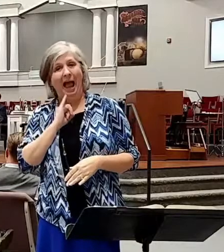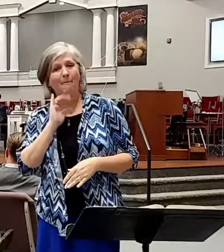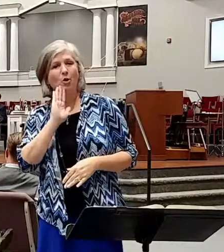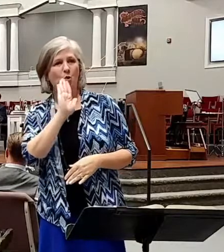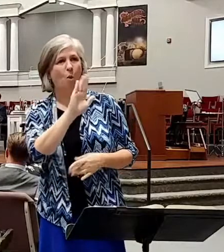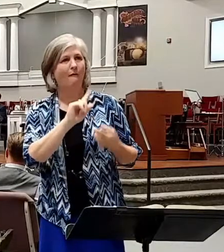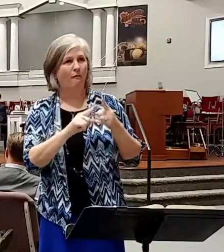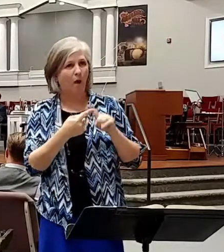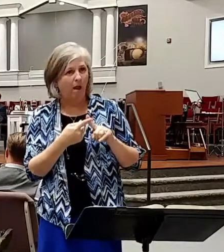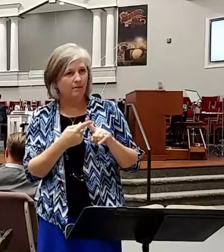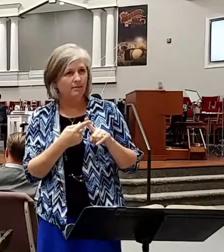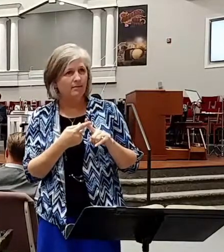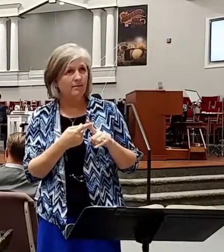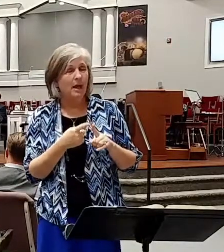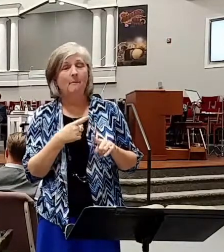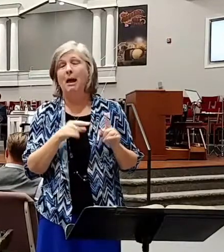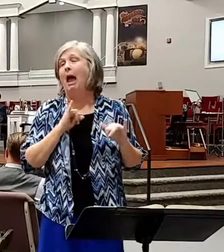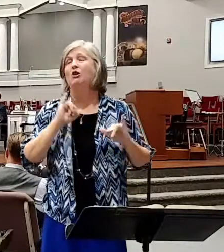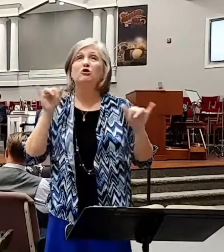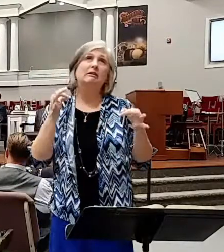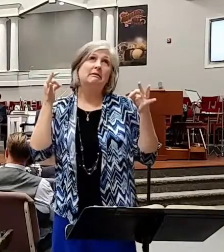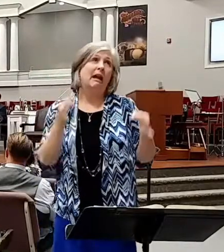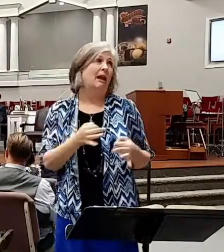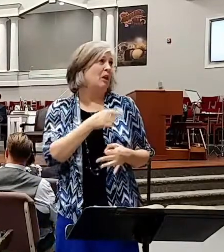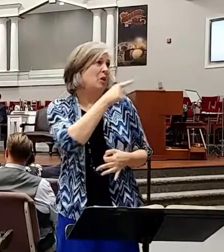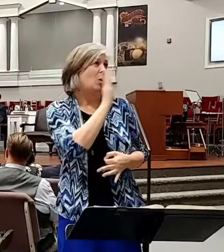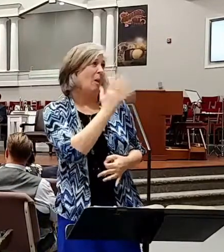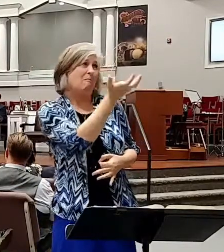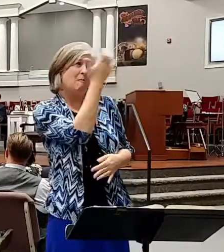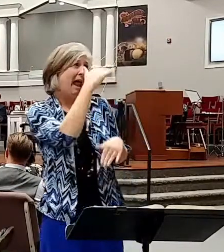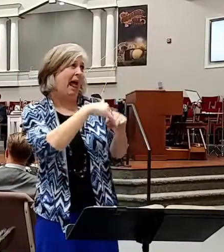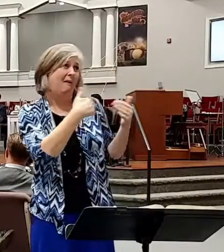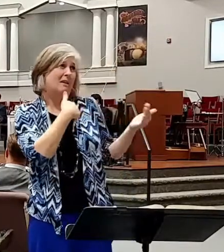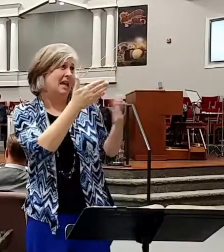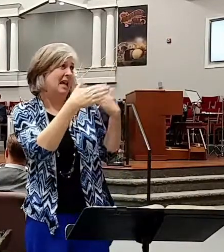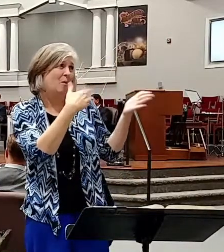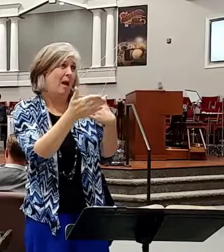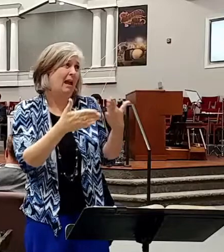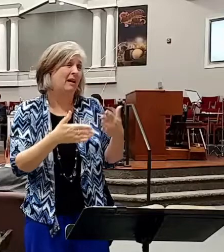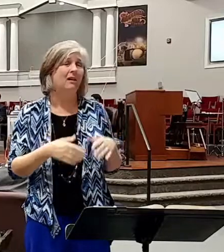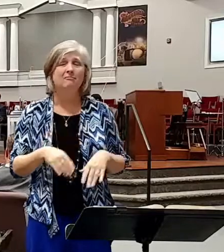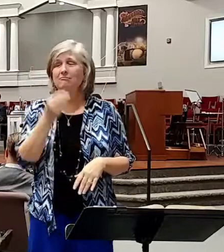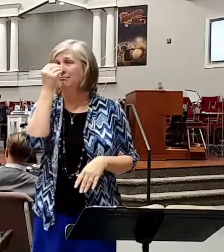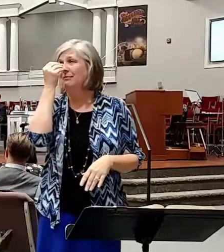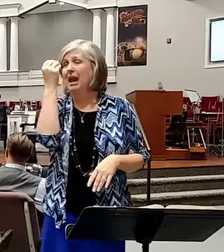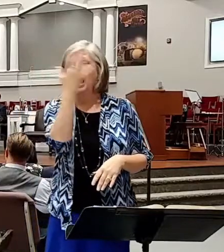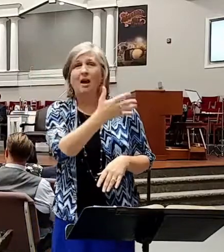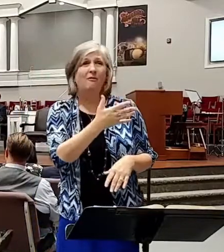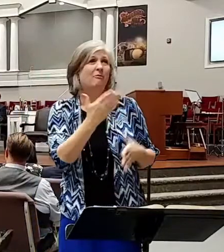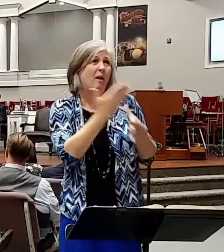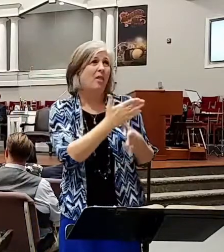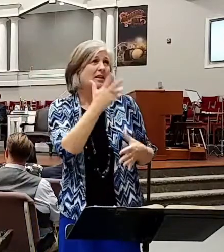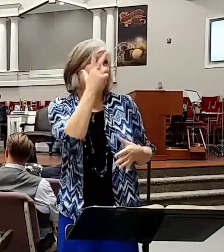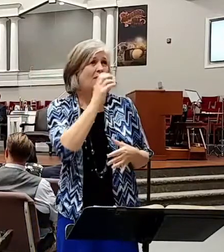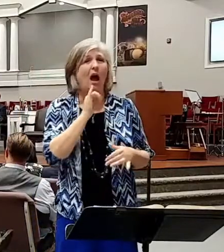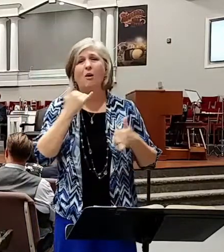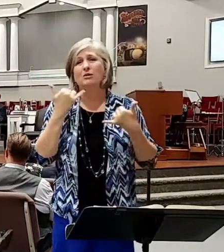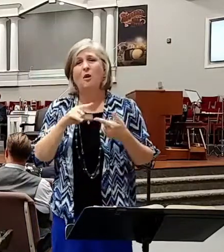But you know what? I just decided they're probably going to be mad at me anyway. And I don't care if I hair lips the devil. I'm just going to be friends with y'all. That'd be all right.